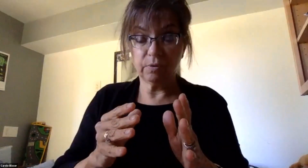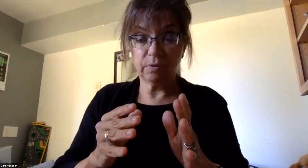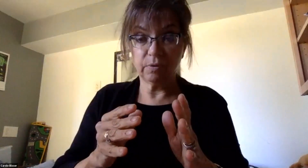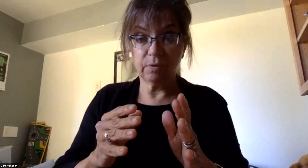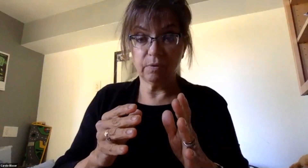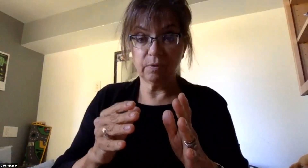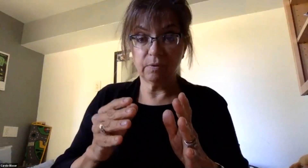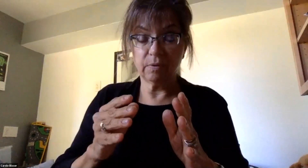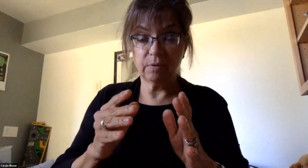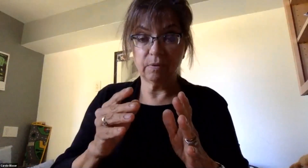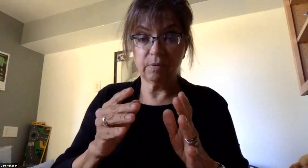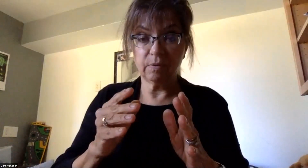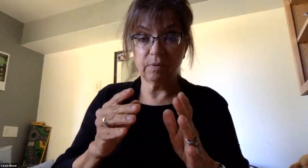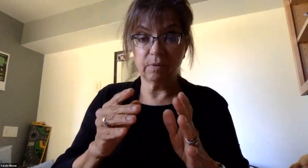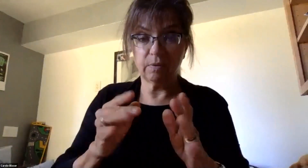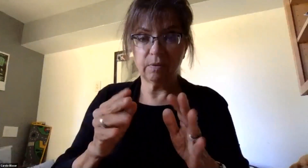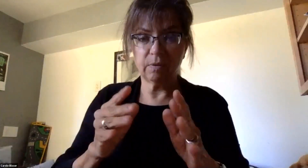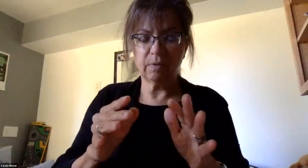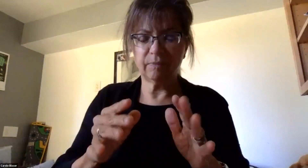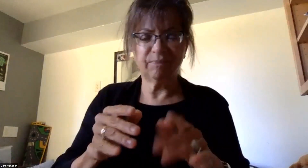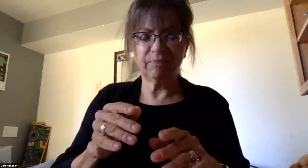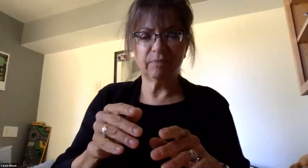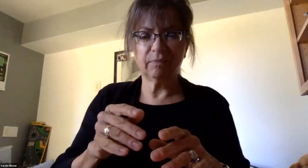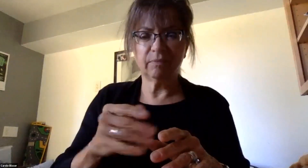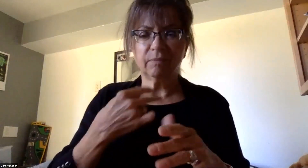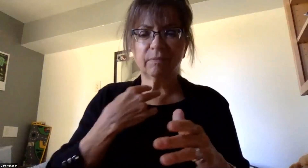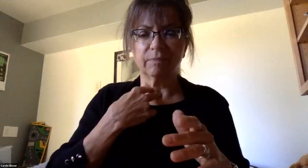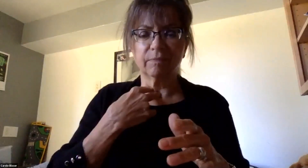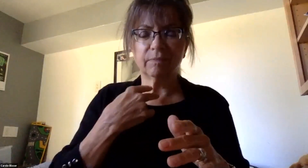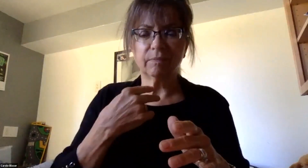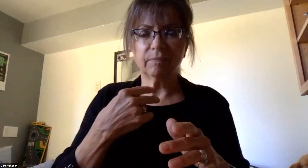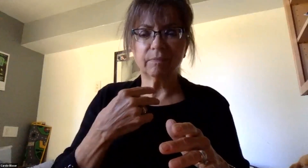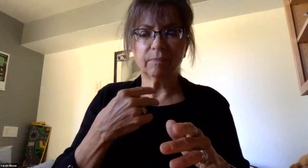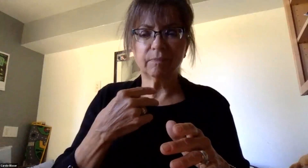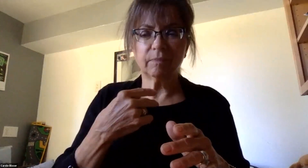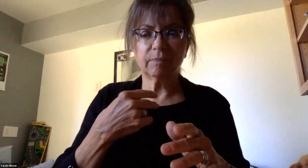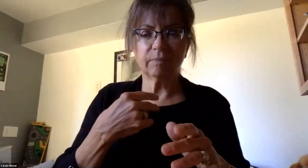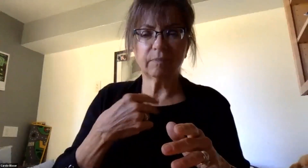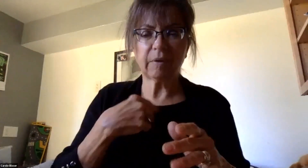We can pause a second. is not letting me scroll down. I apologize.